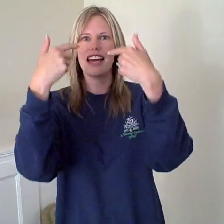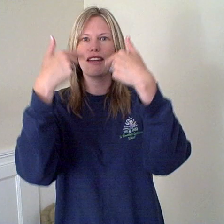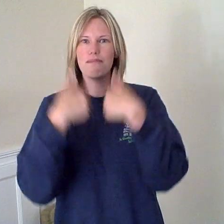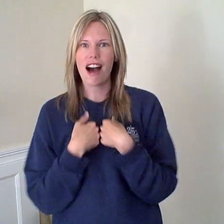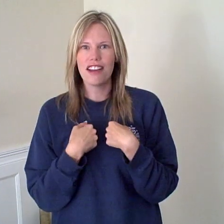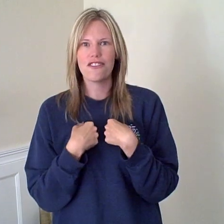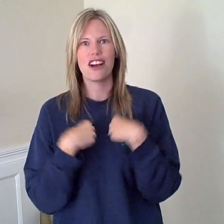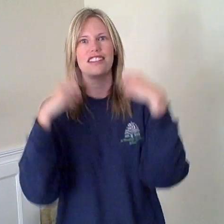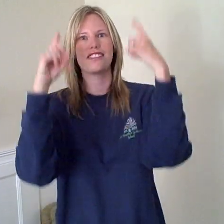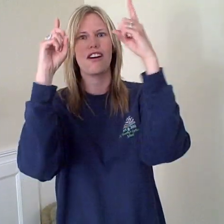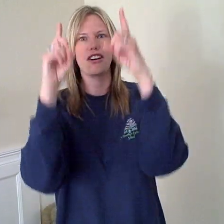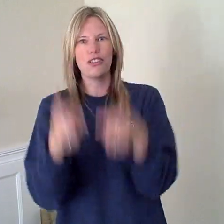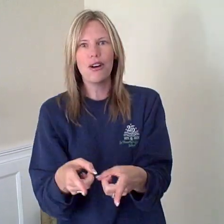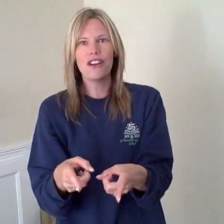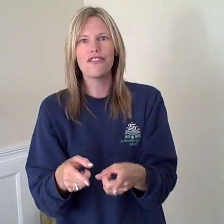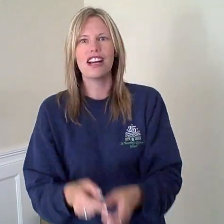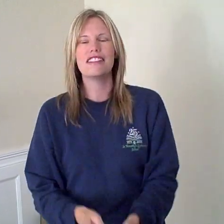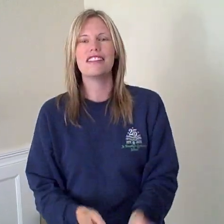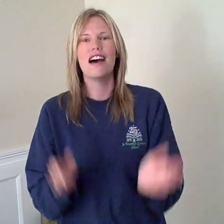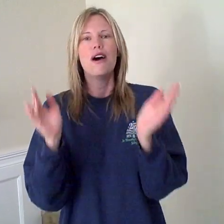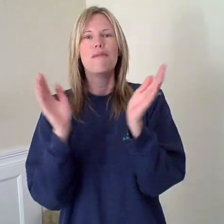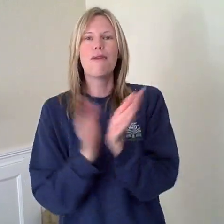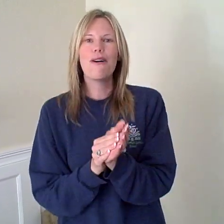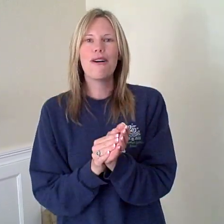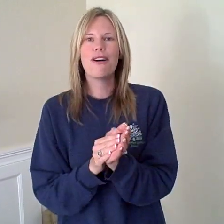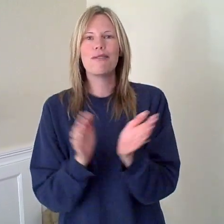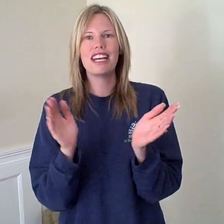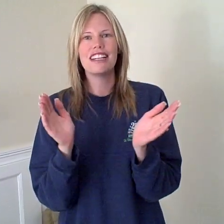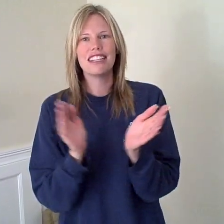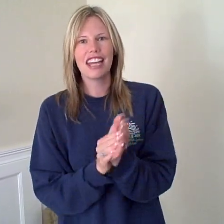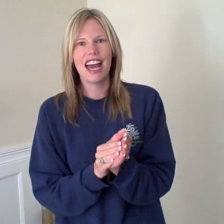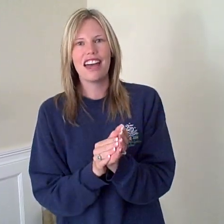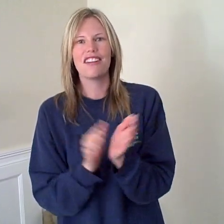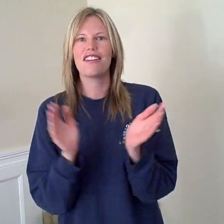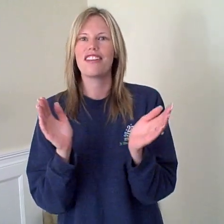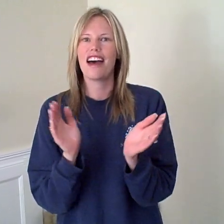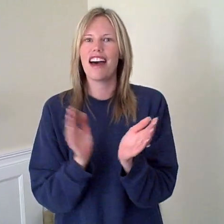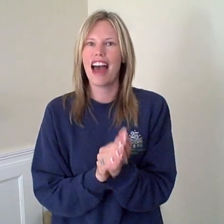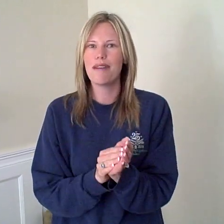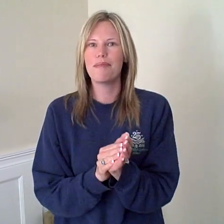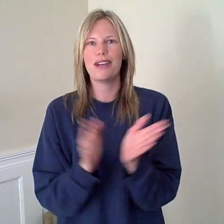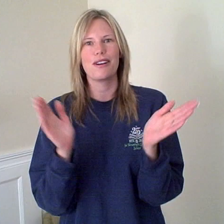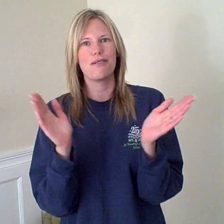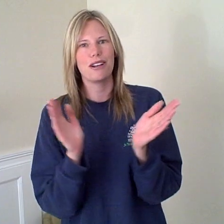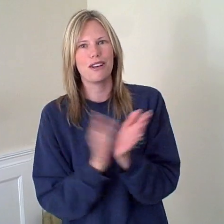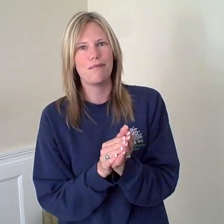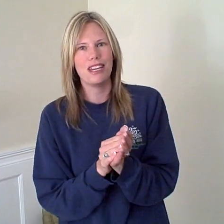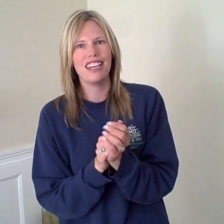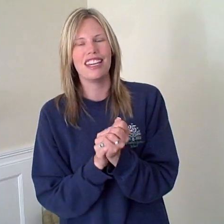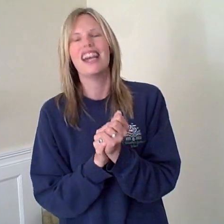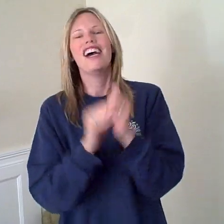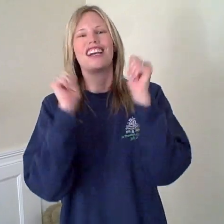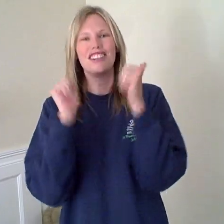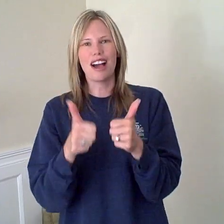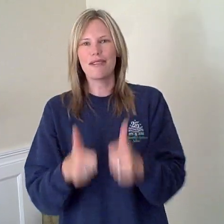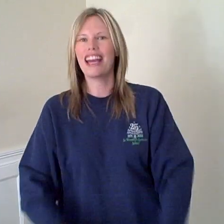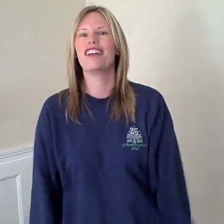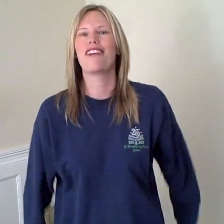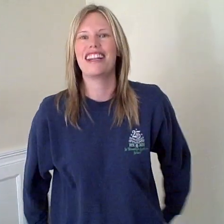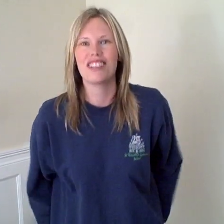and my friends are your friends. The more we get together, the happier we'll be. Good job! Okay, you ready to